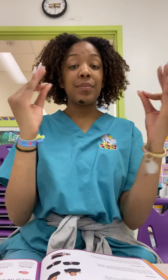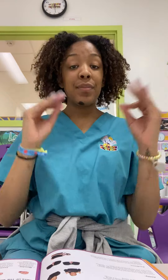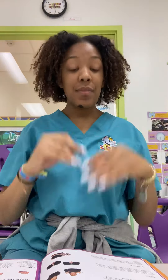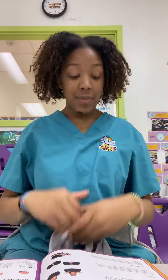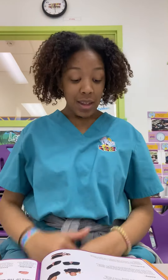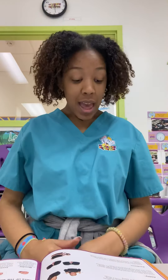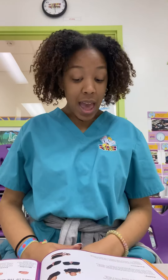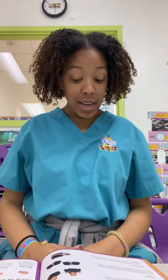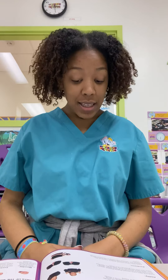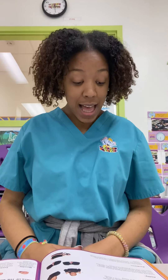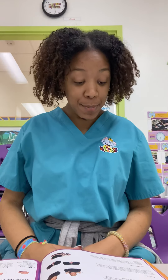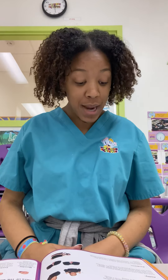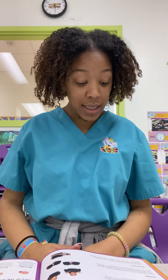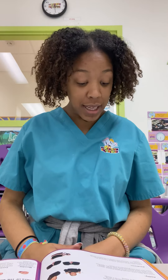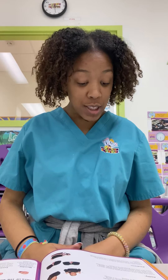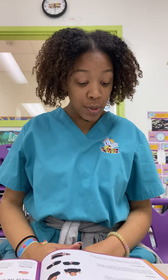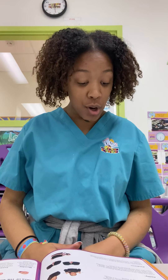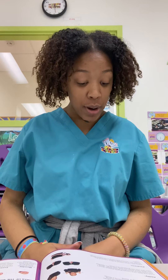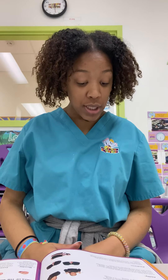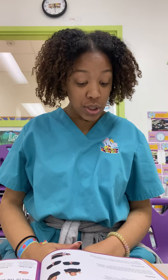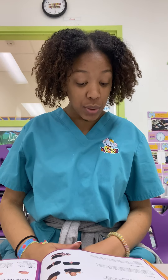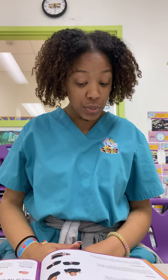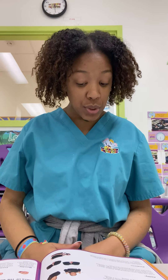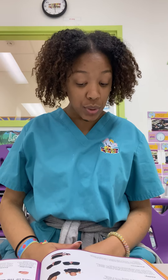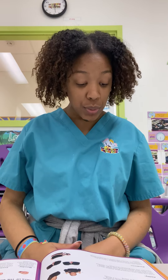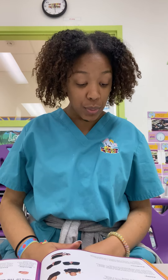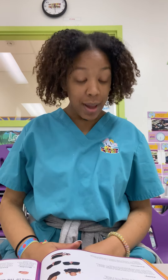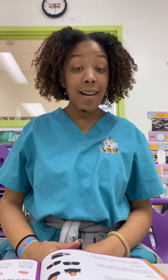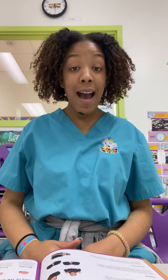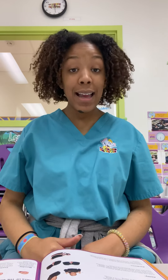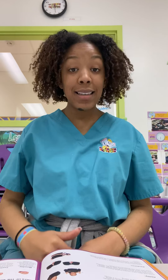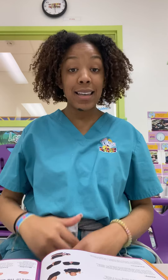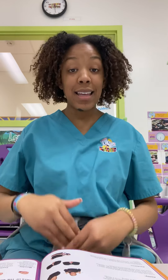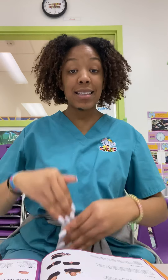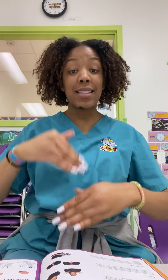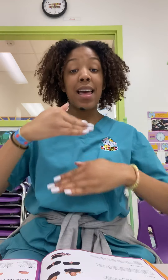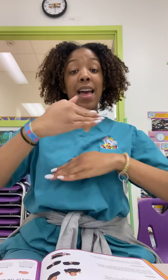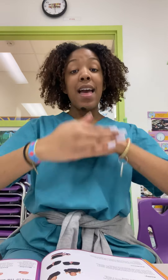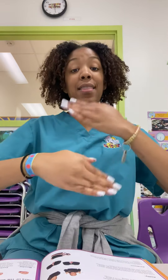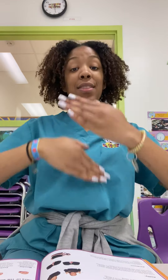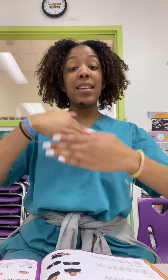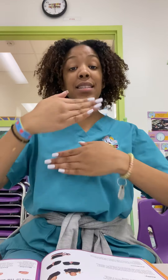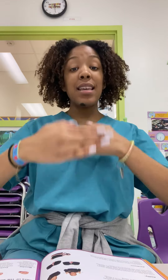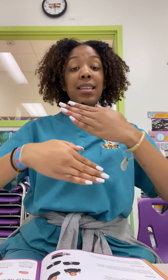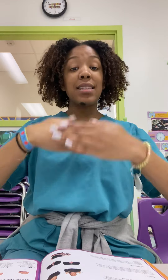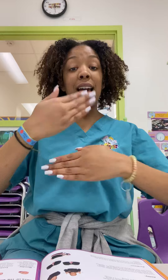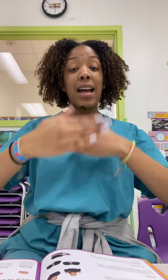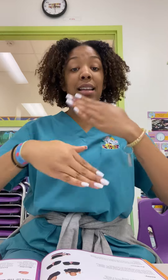And last but not least we're going to do kindness. And this is kindness.